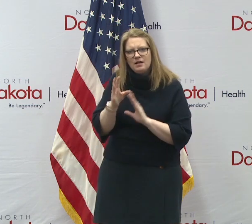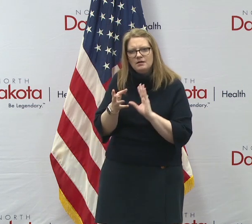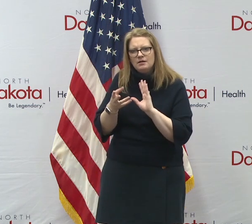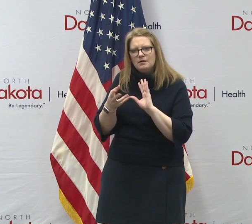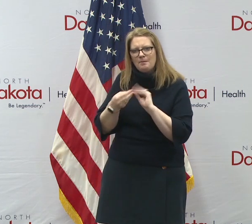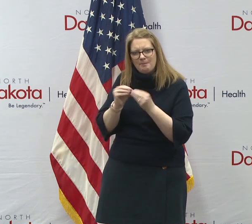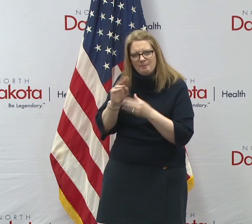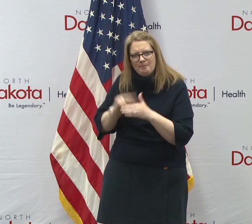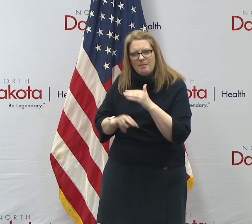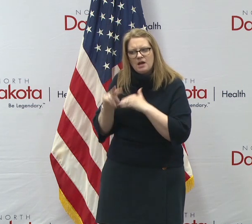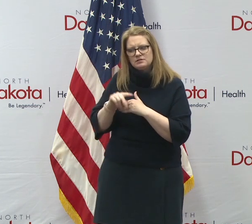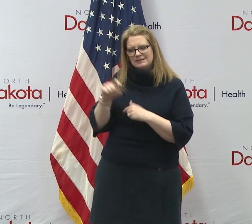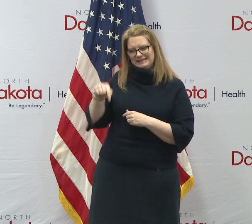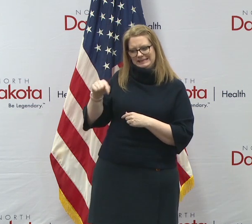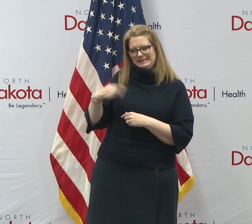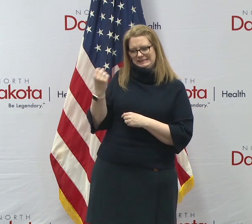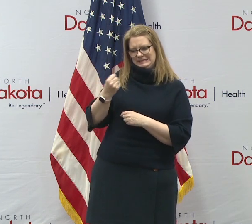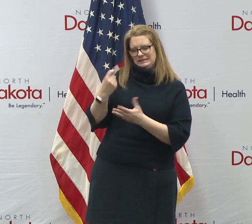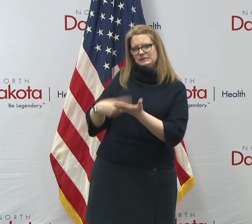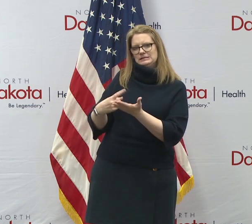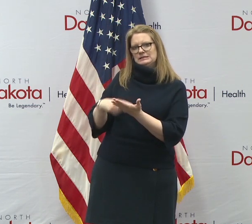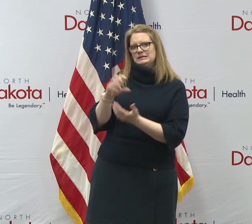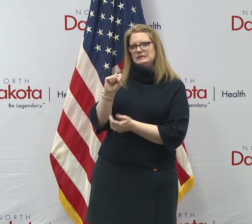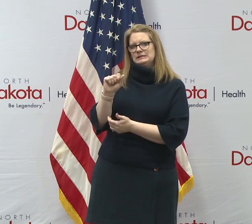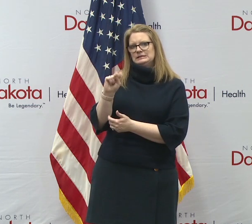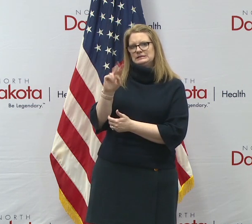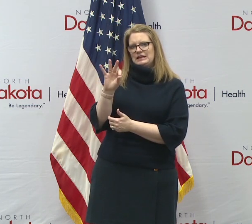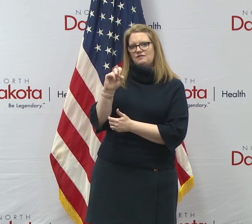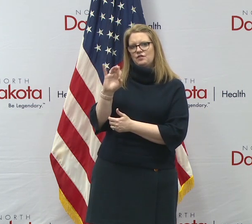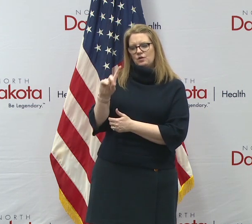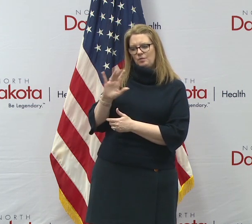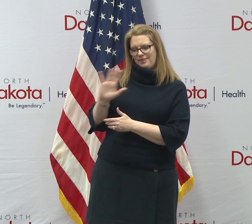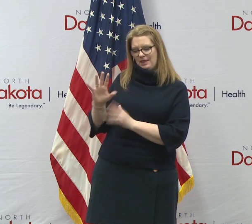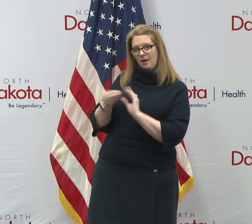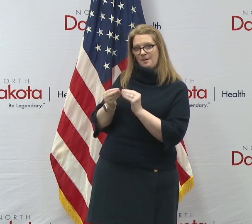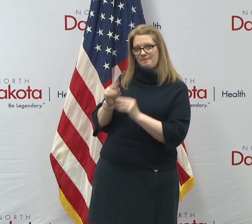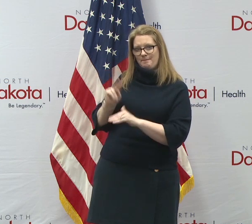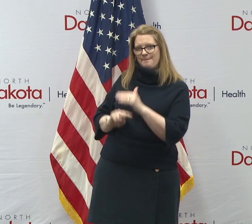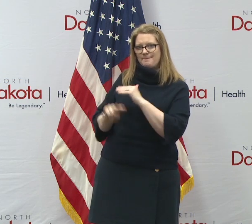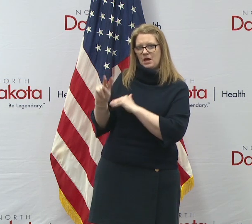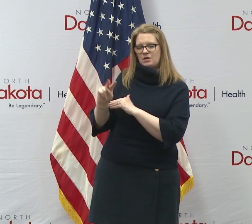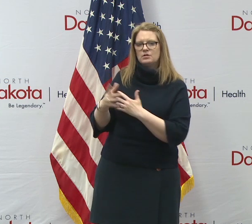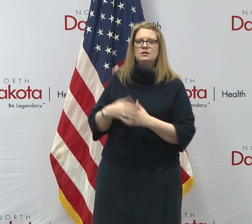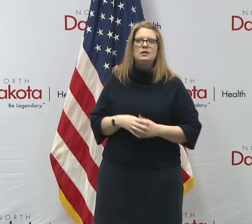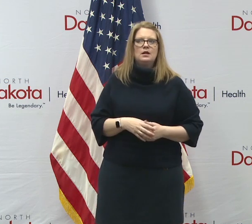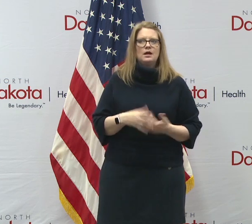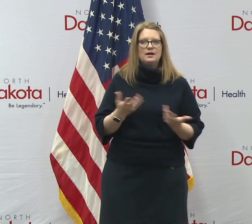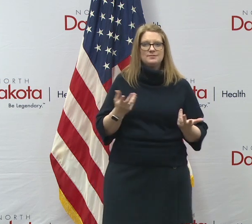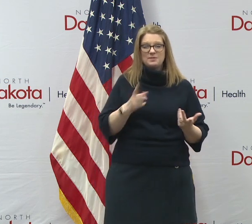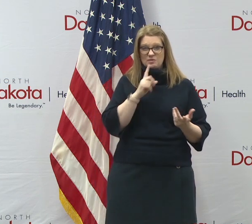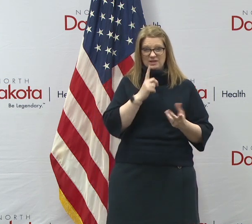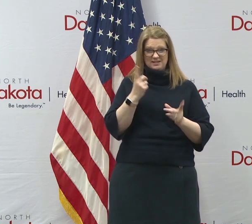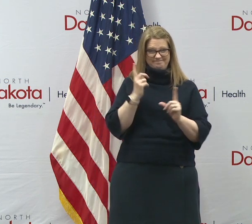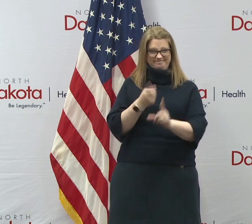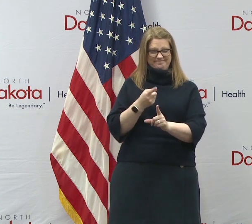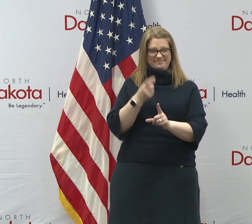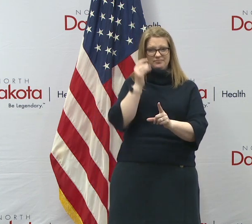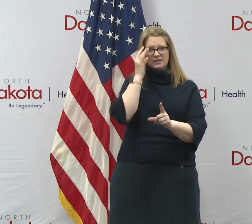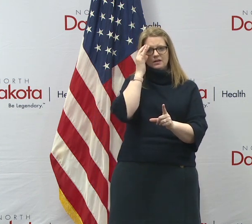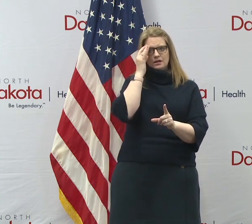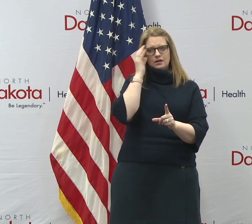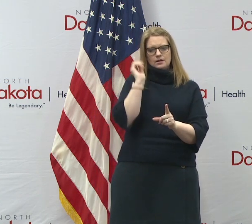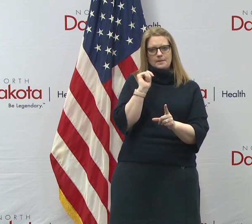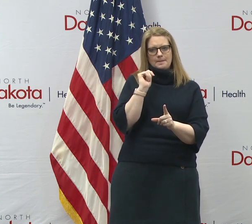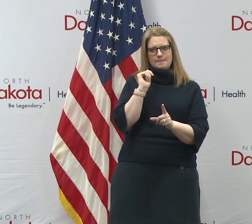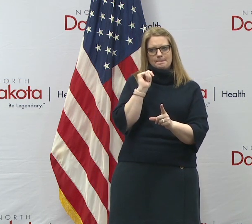set up, uh, on Saturday to talk with Sanford about their model. Uh, and in the end of the day, uh, the, the, the